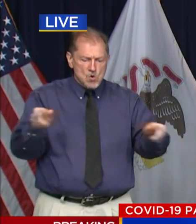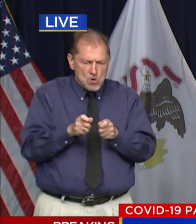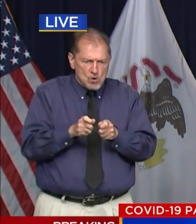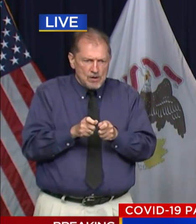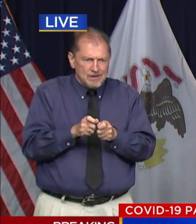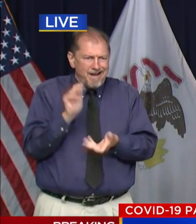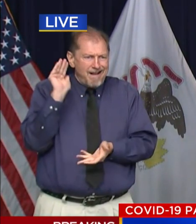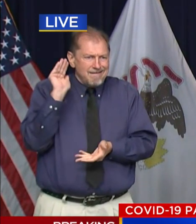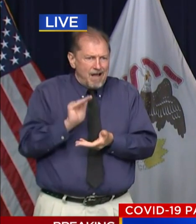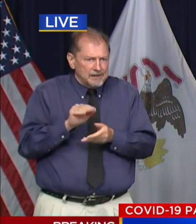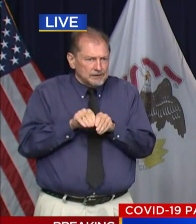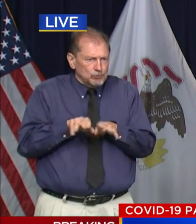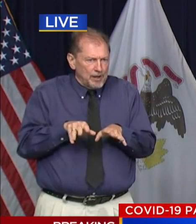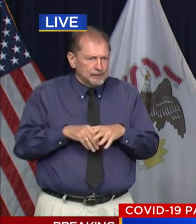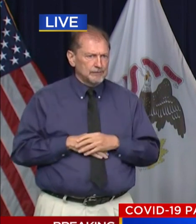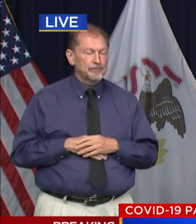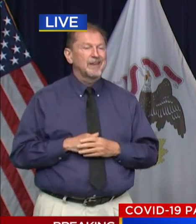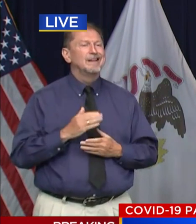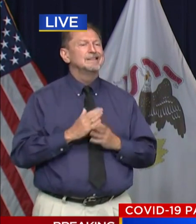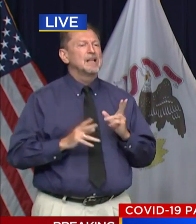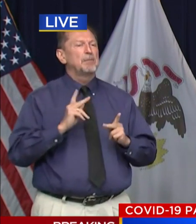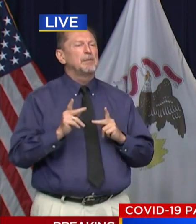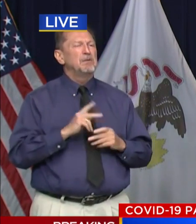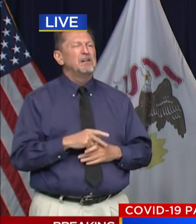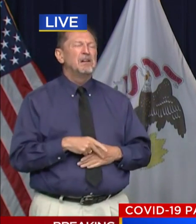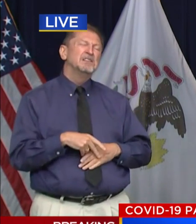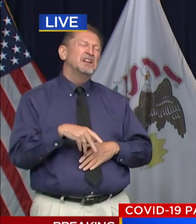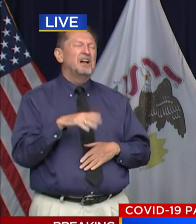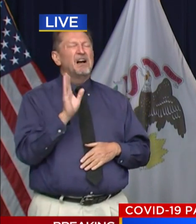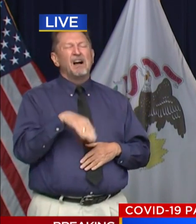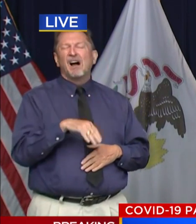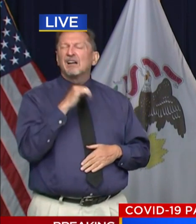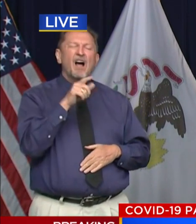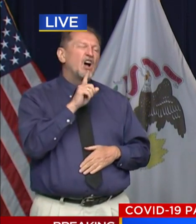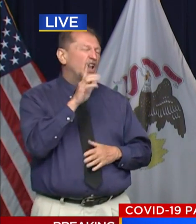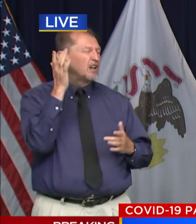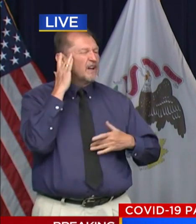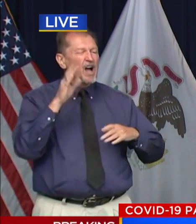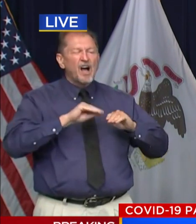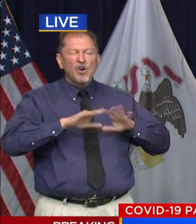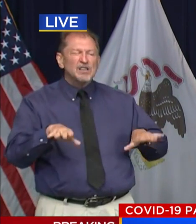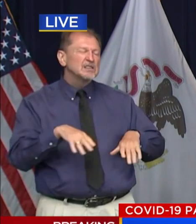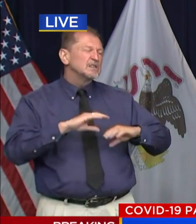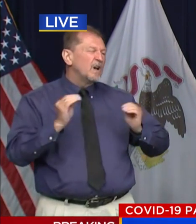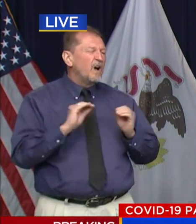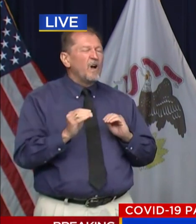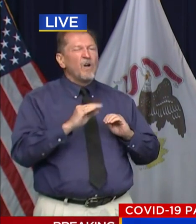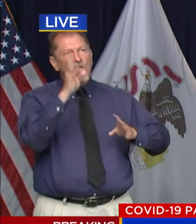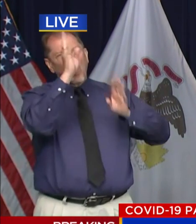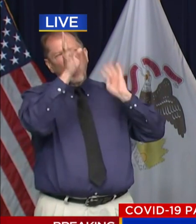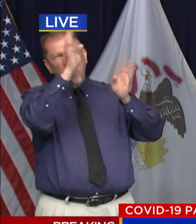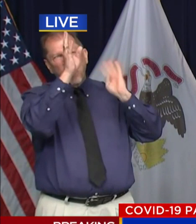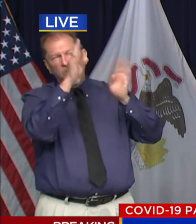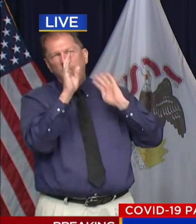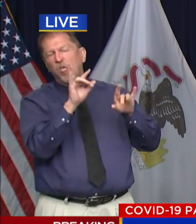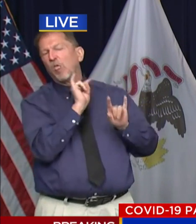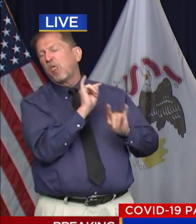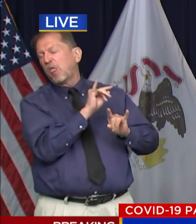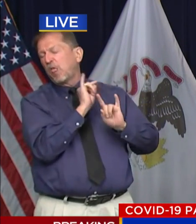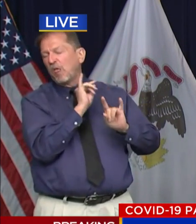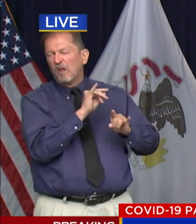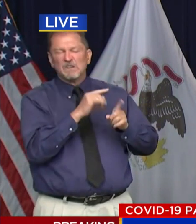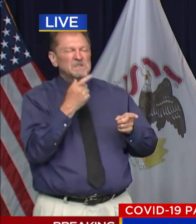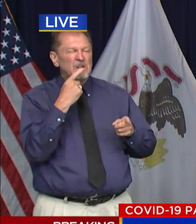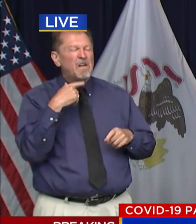There are virus deniers whose arguments have swung wildly between this is a media hoax and it's just a